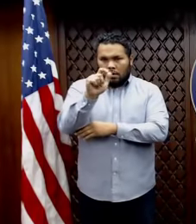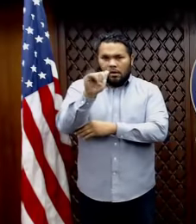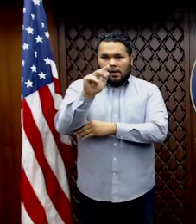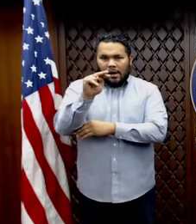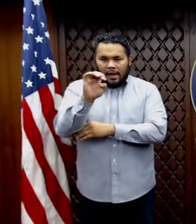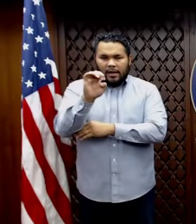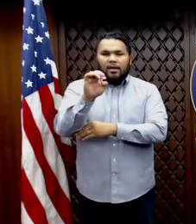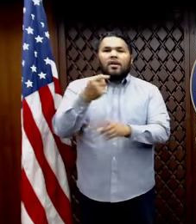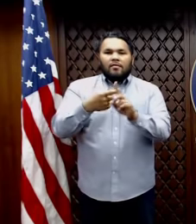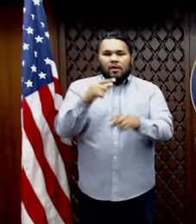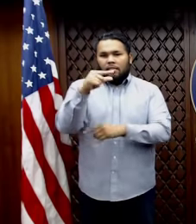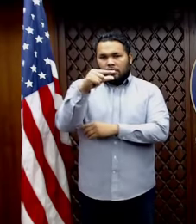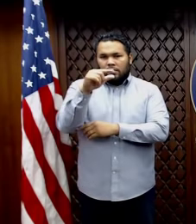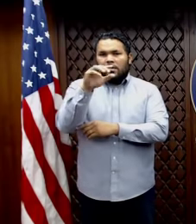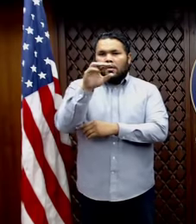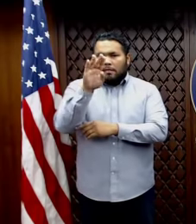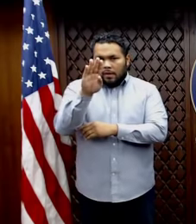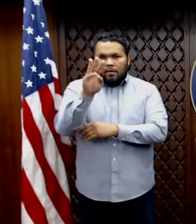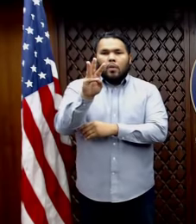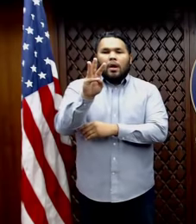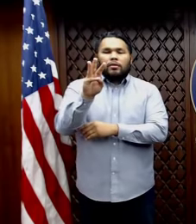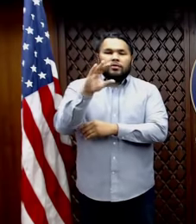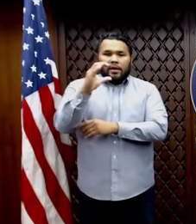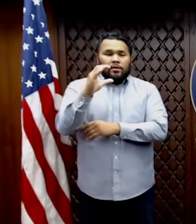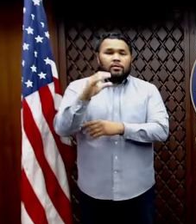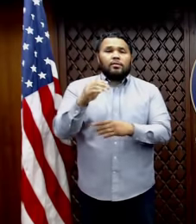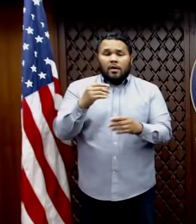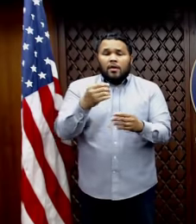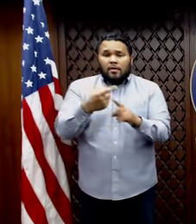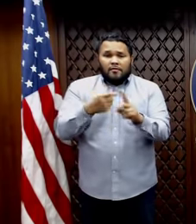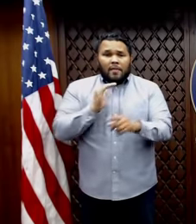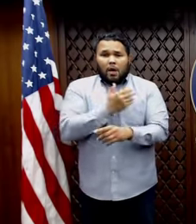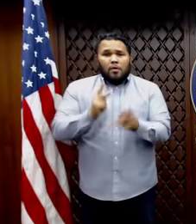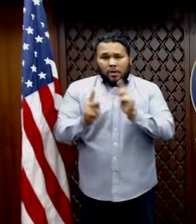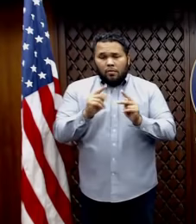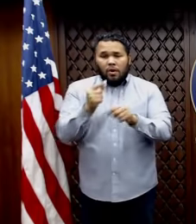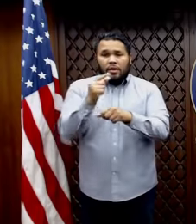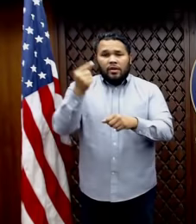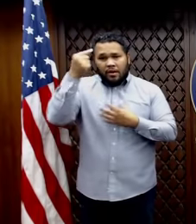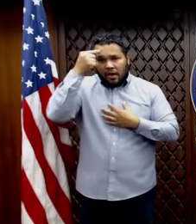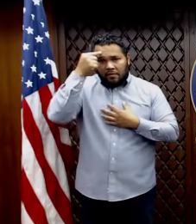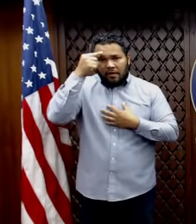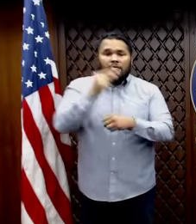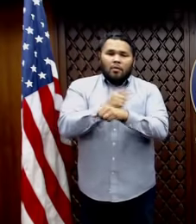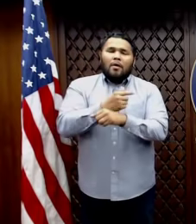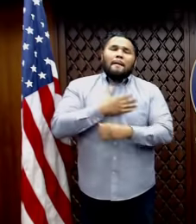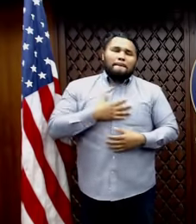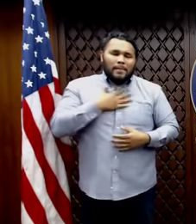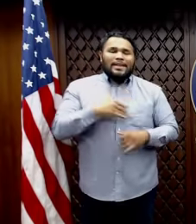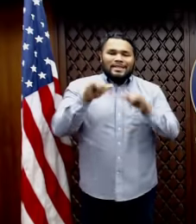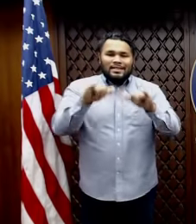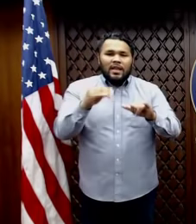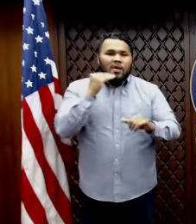people to get that assistance. So on behalf of our people and the government of Guam, we ask you please stay home,